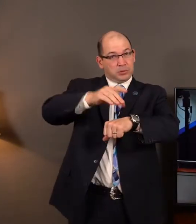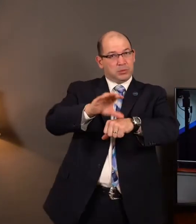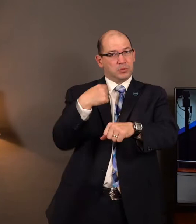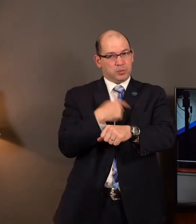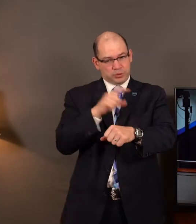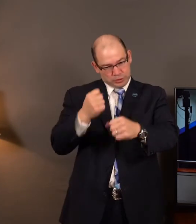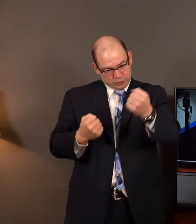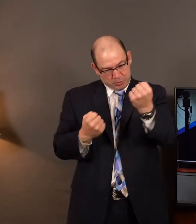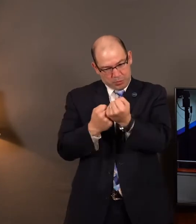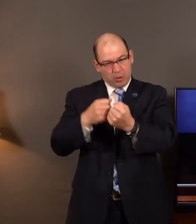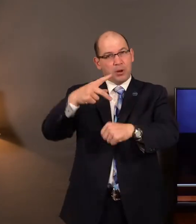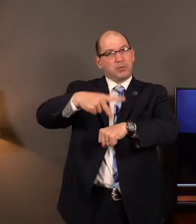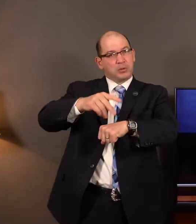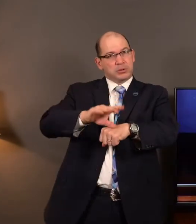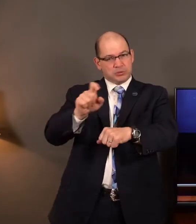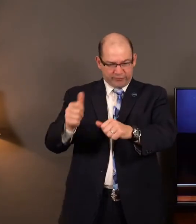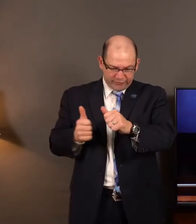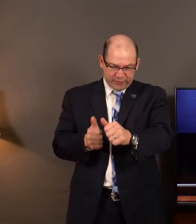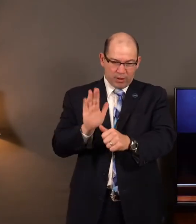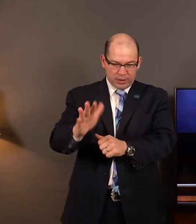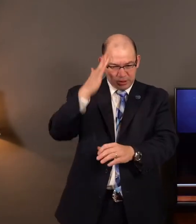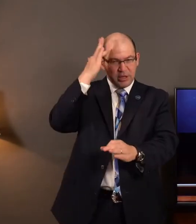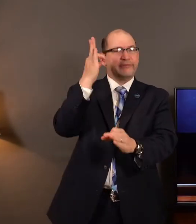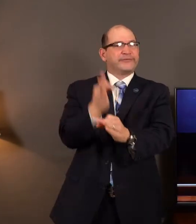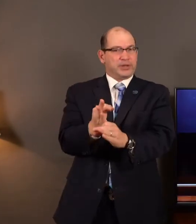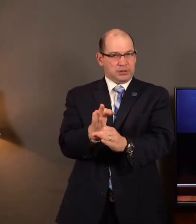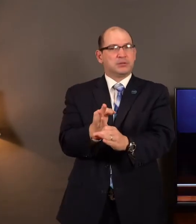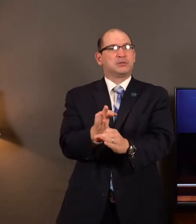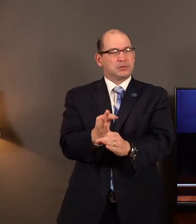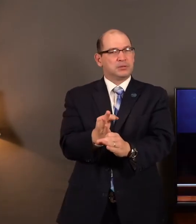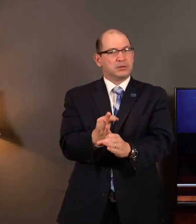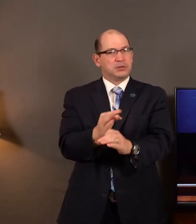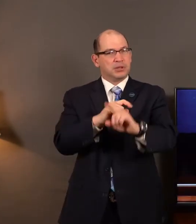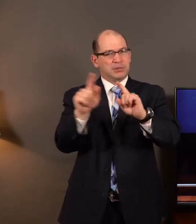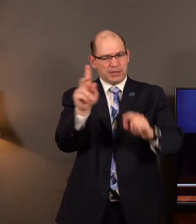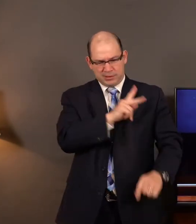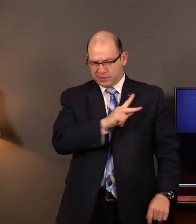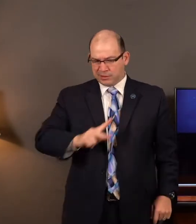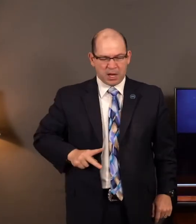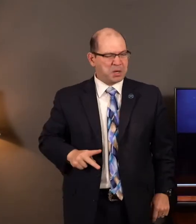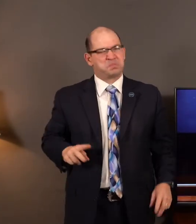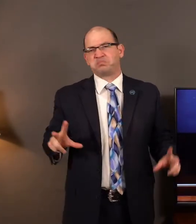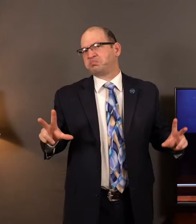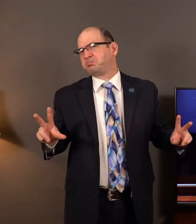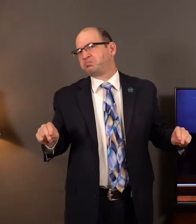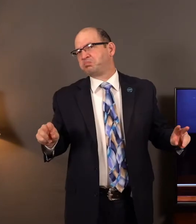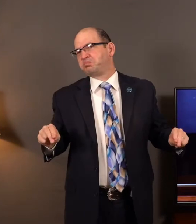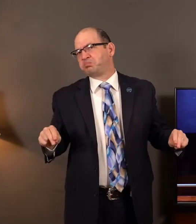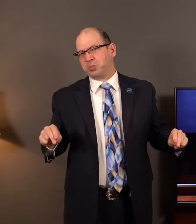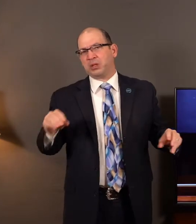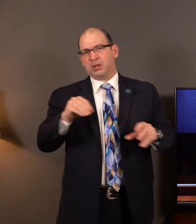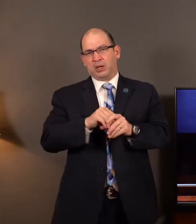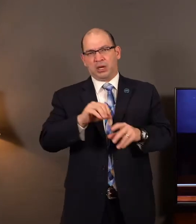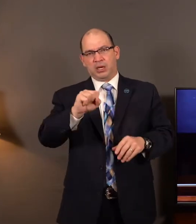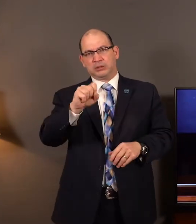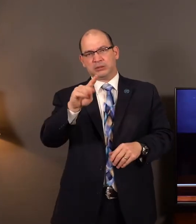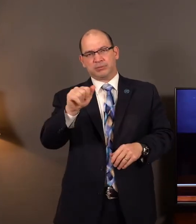pastor. And to follow his faith and his leadership. But the king was doing none of that. In fact, the king was blaming the preacher